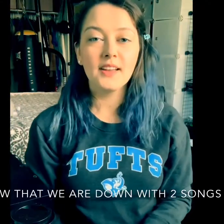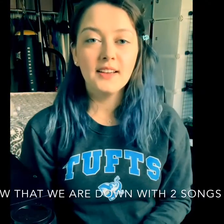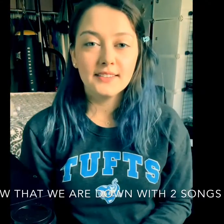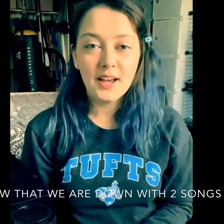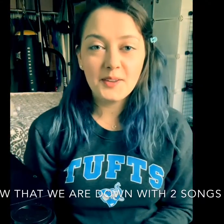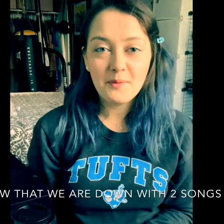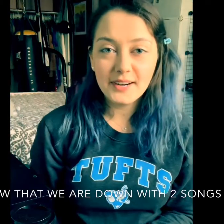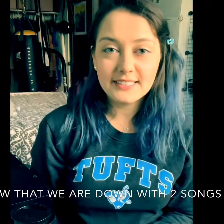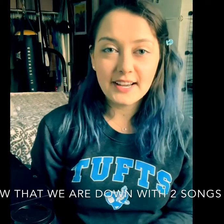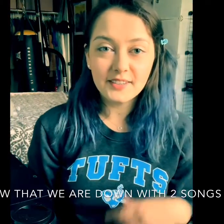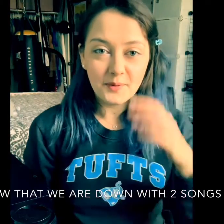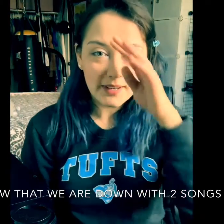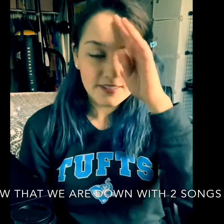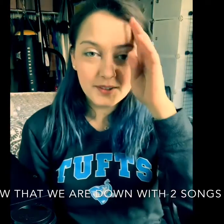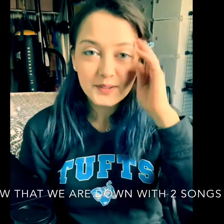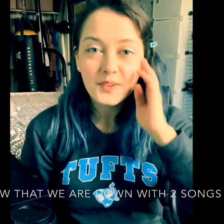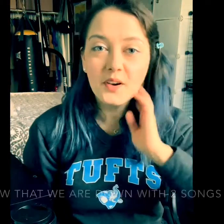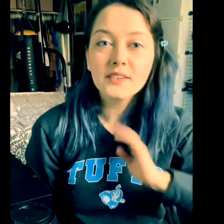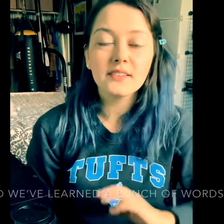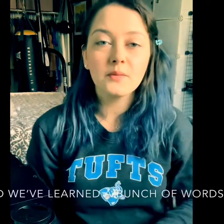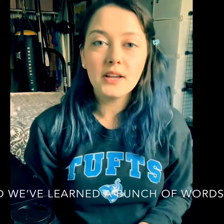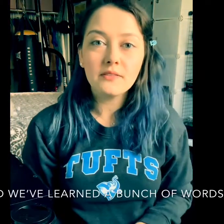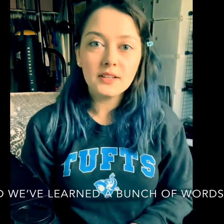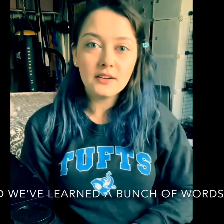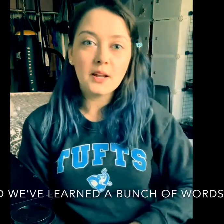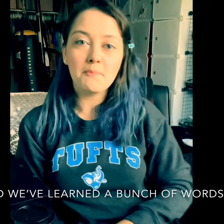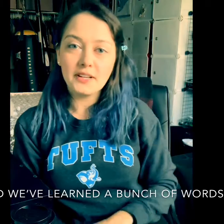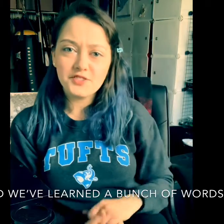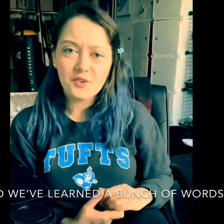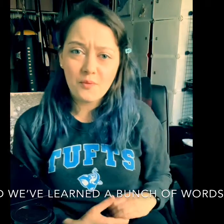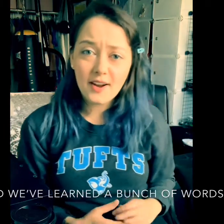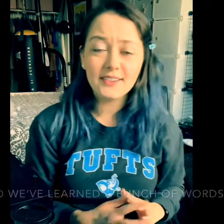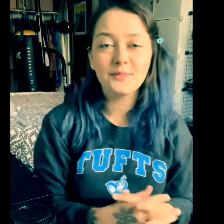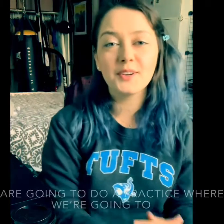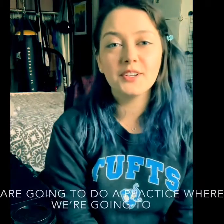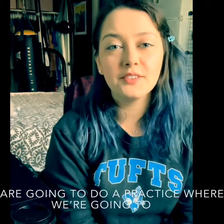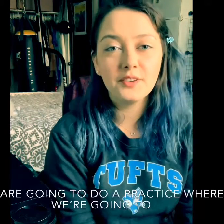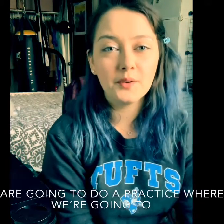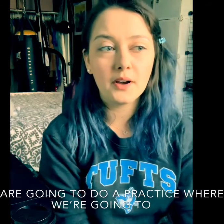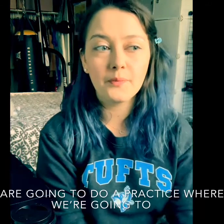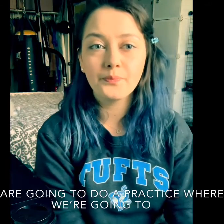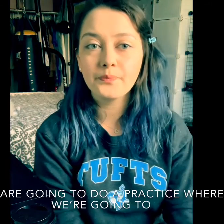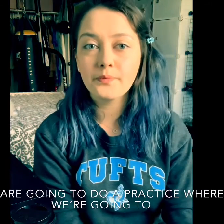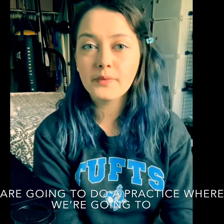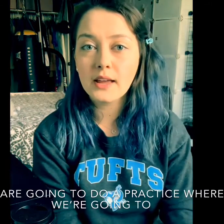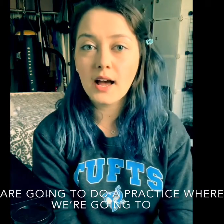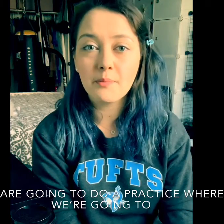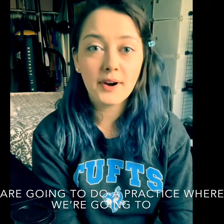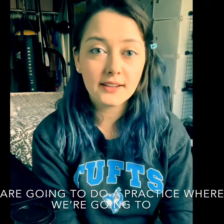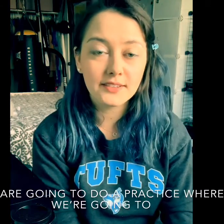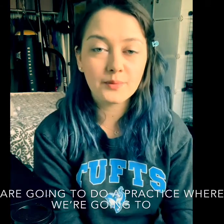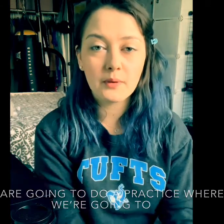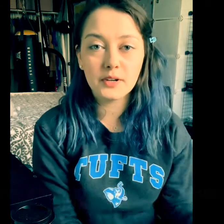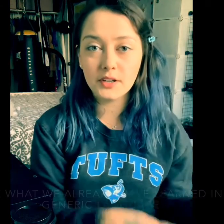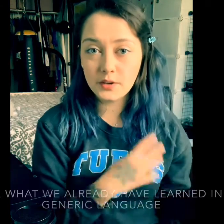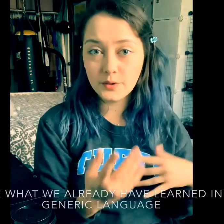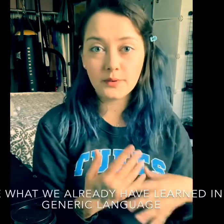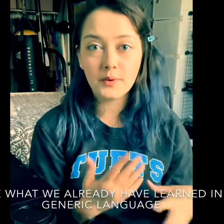Now that we are done with two songs and we have learned a bunch of words we're gonna do a practice where we're gonna use what we